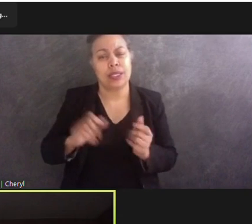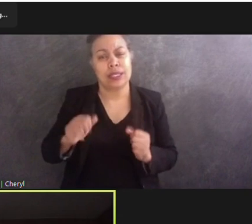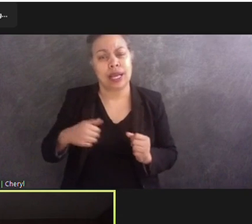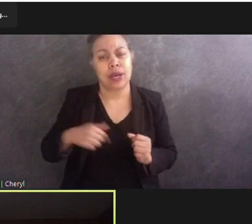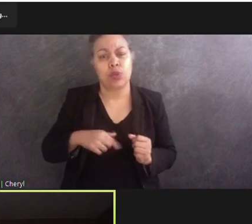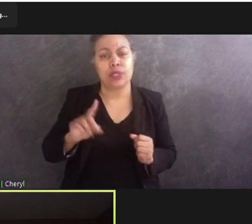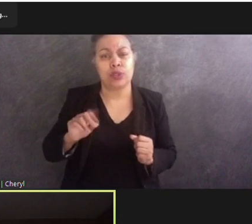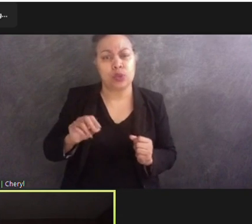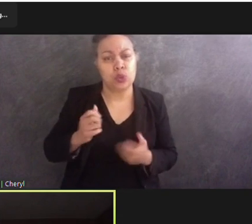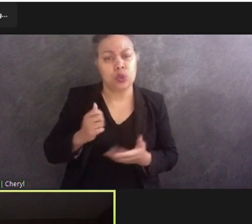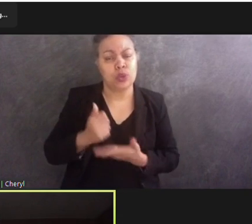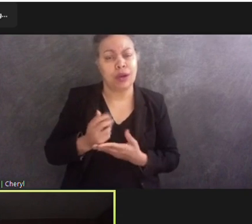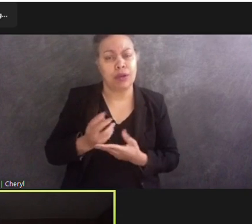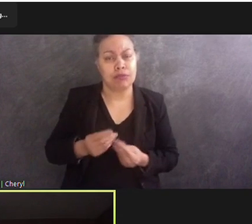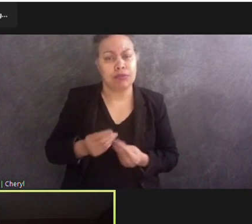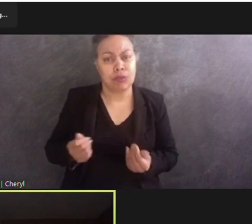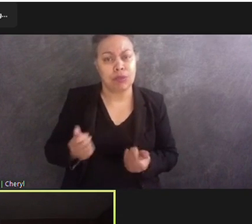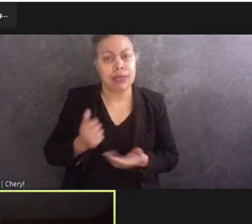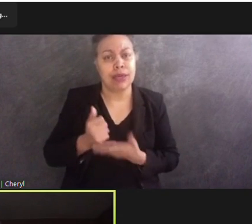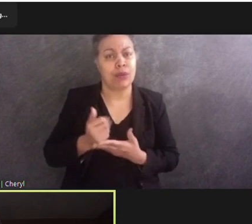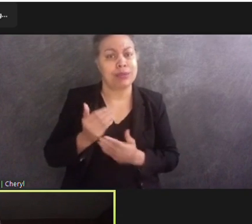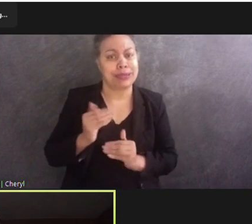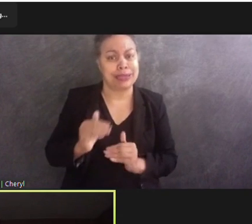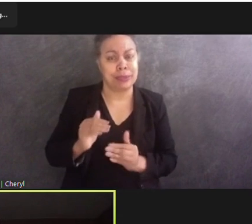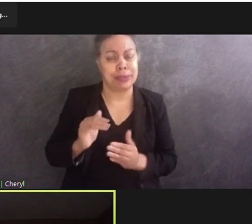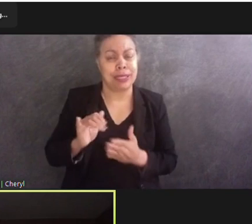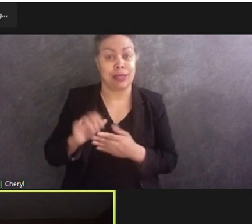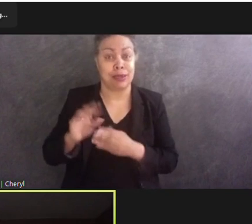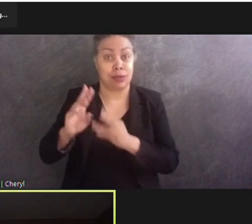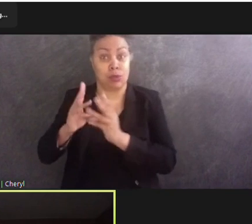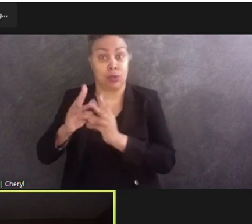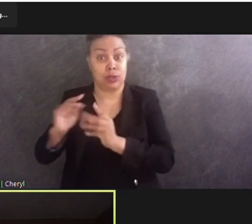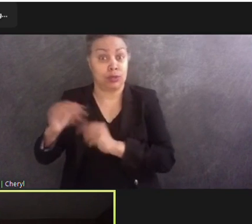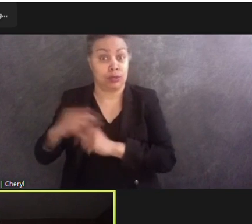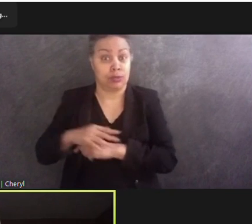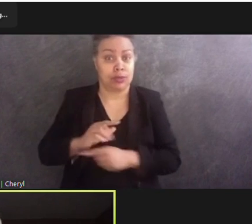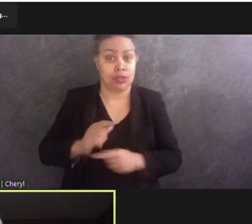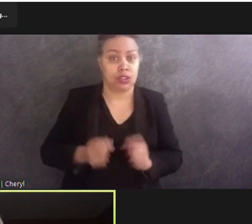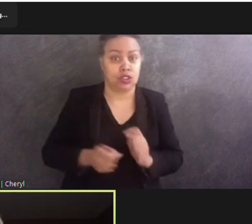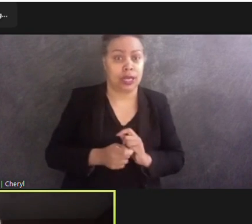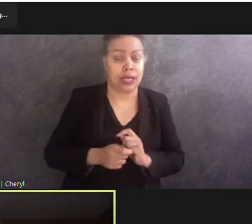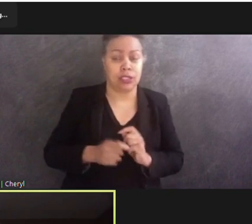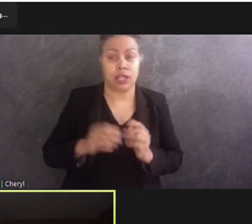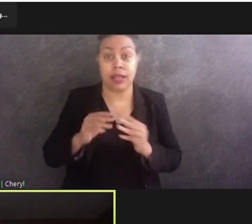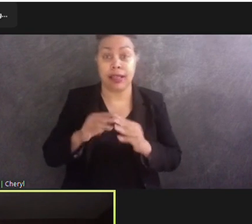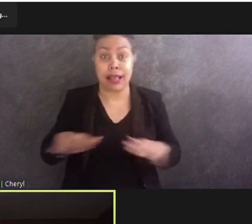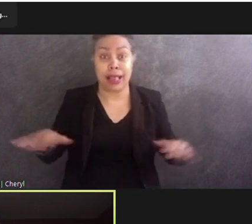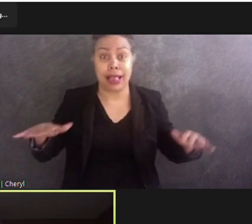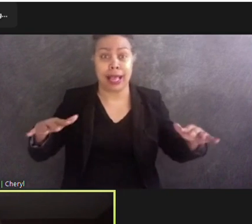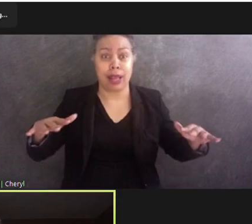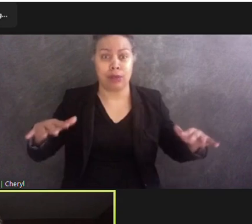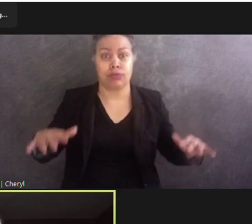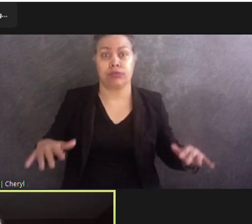to the climate change, the land lowering around the tidal basin, which would